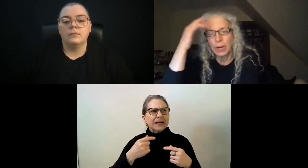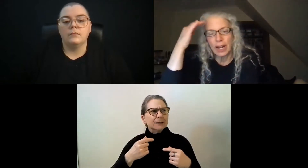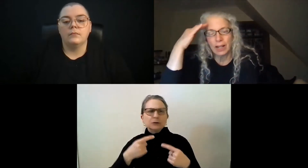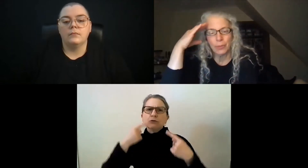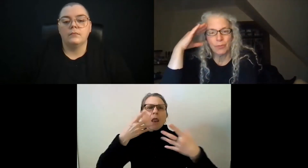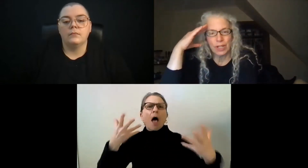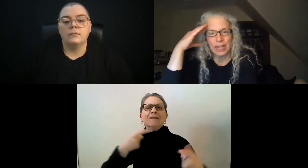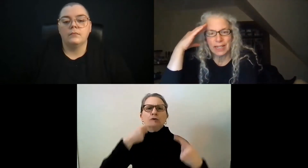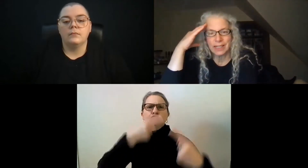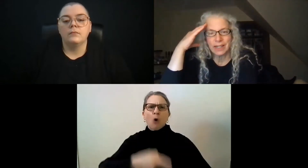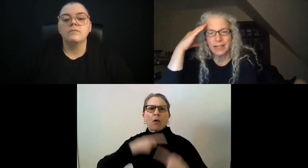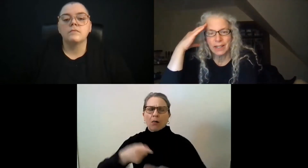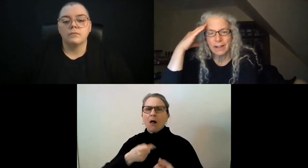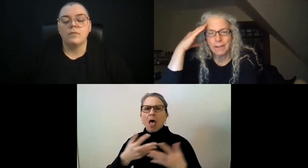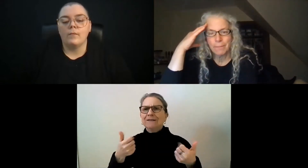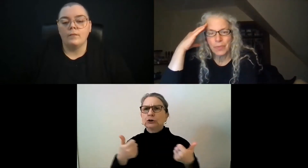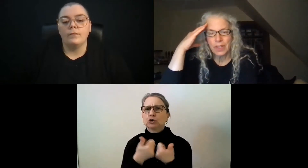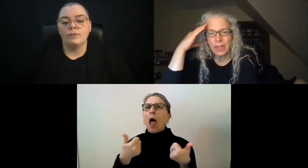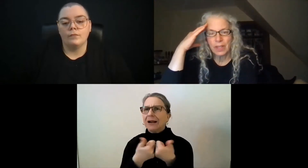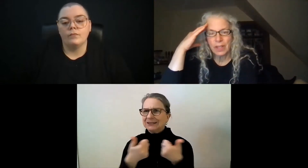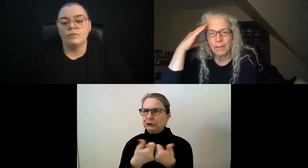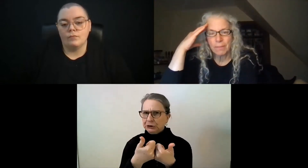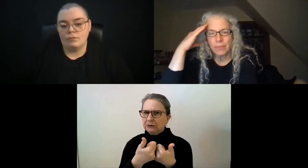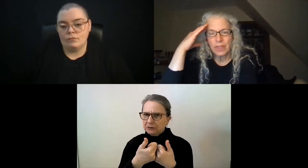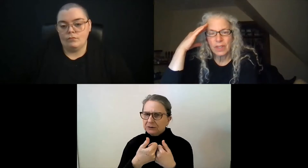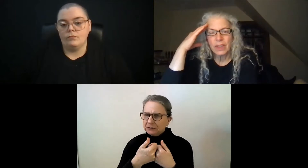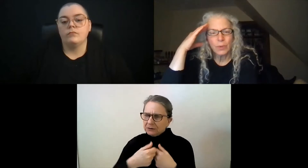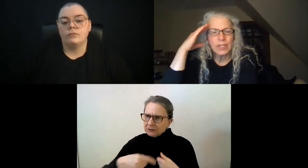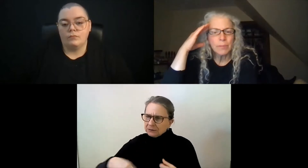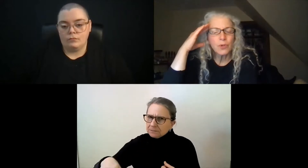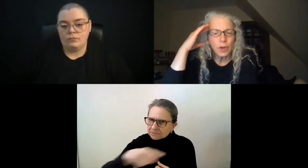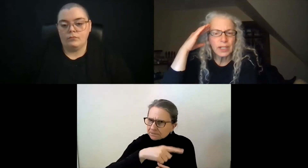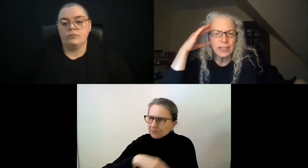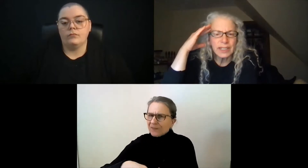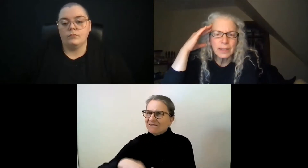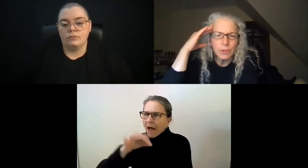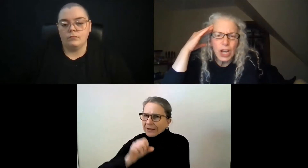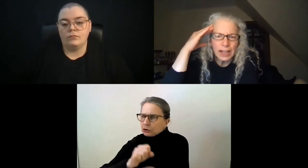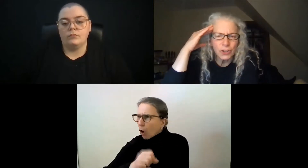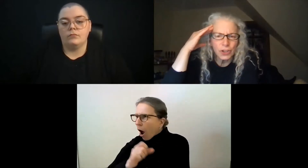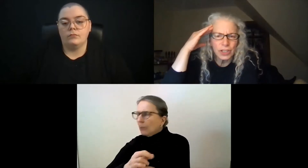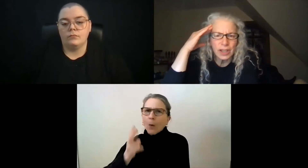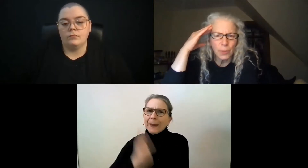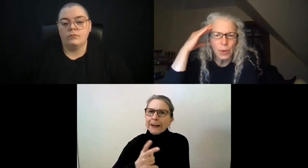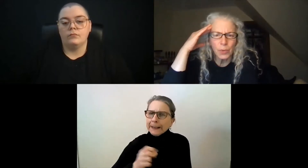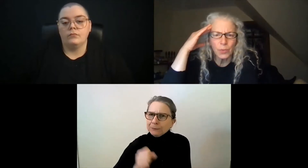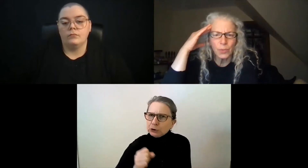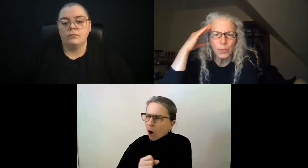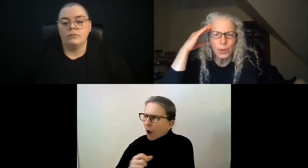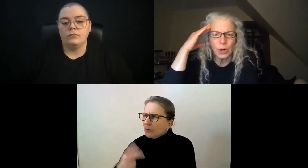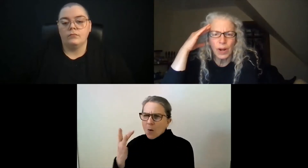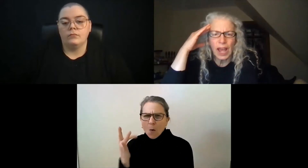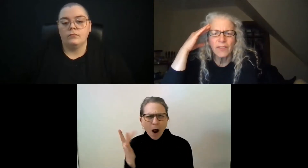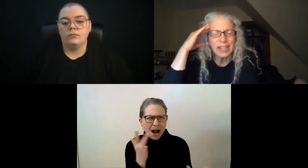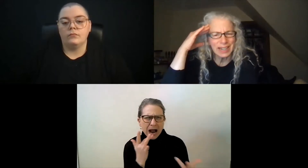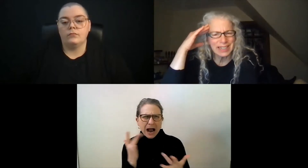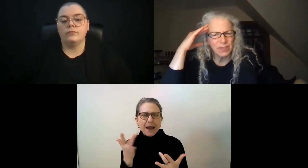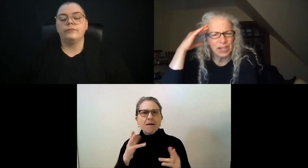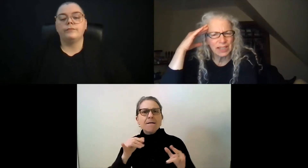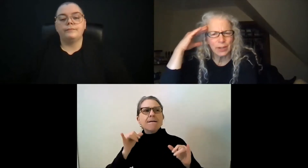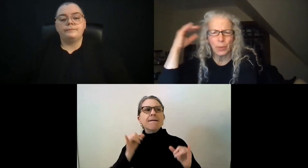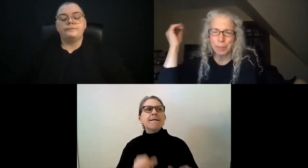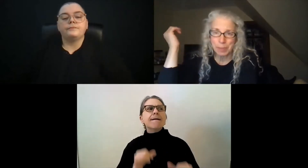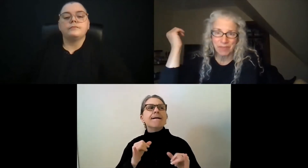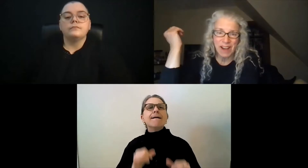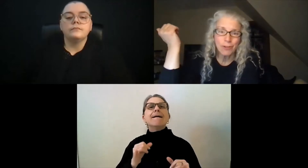as time went on, we realized there were some struggles and some challenges that we were, you know, having a